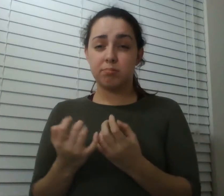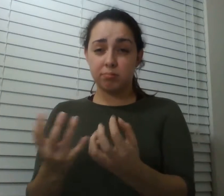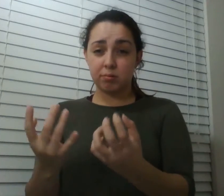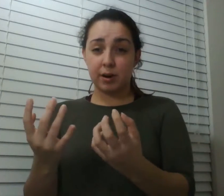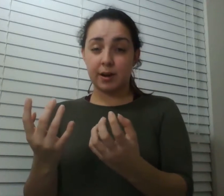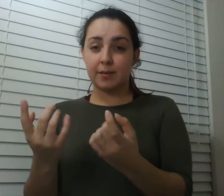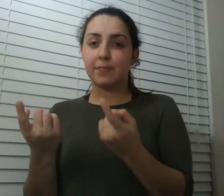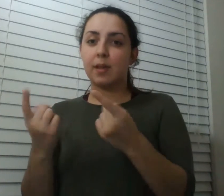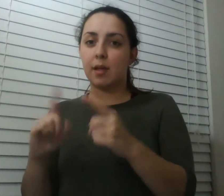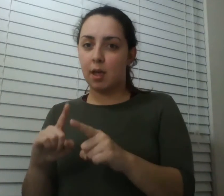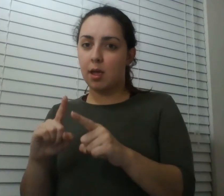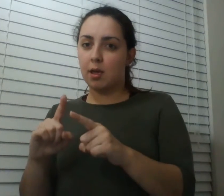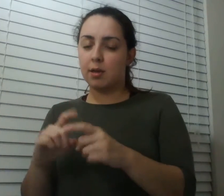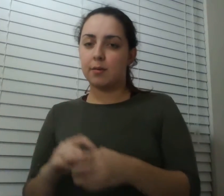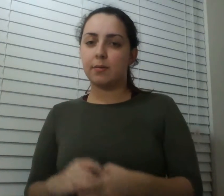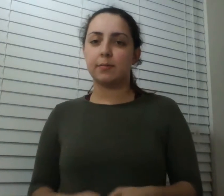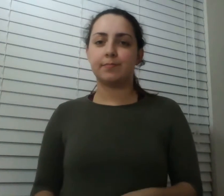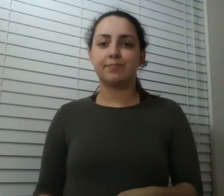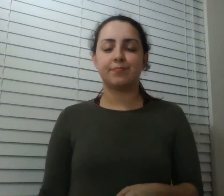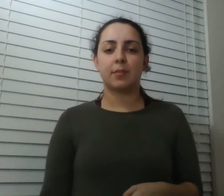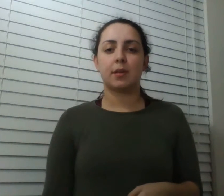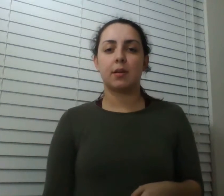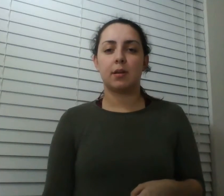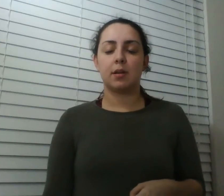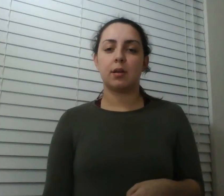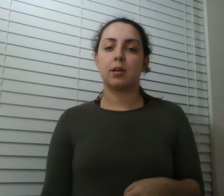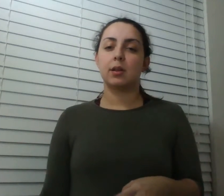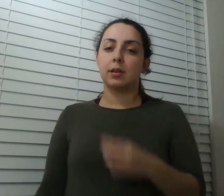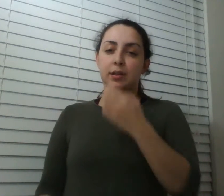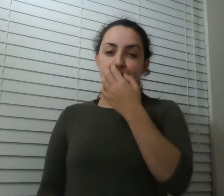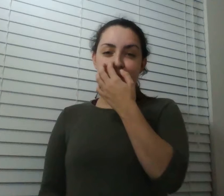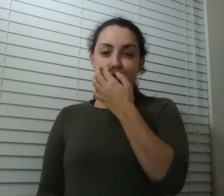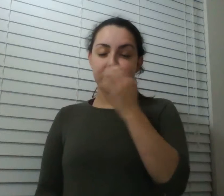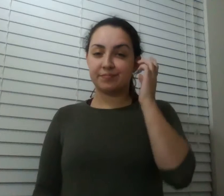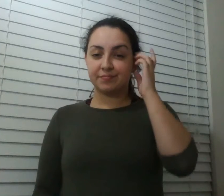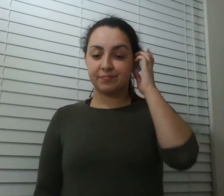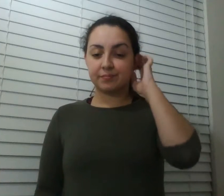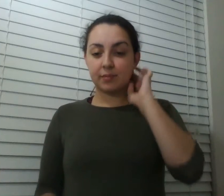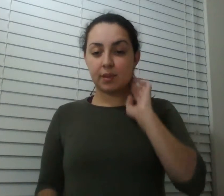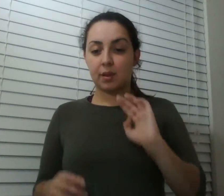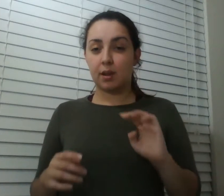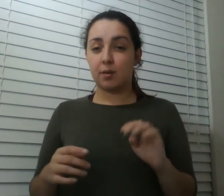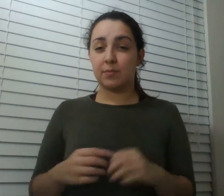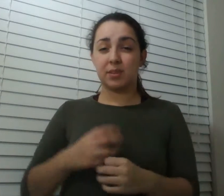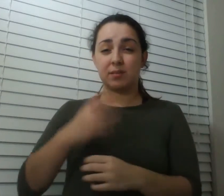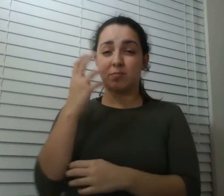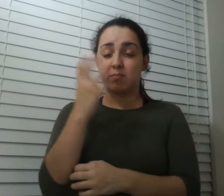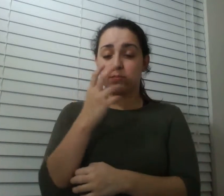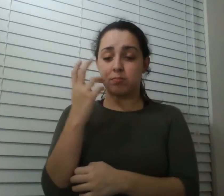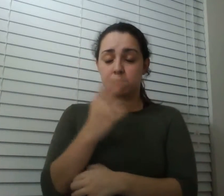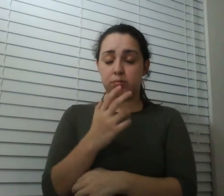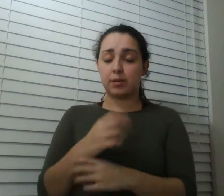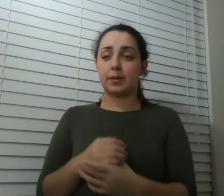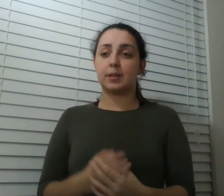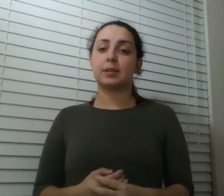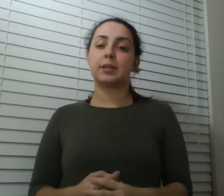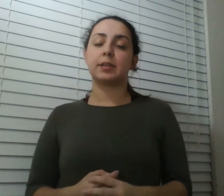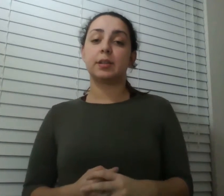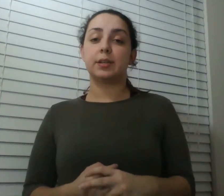nine doles second degree burns yeah i mean i like what these guys are trying to do but wow that is sadistic it seems totally twisted